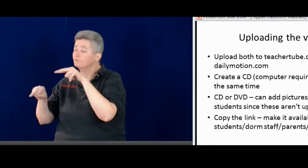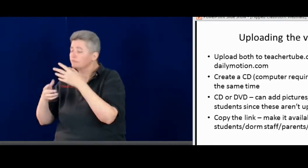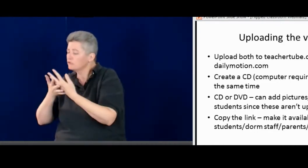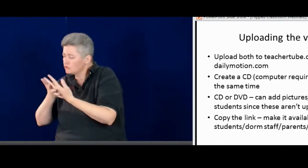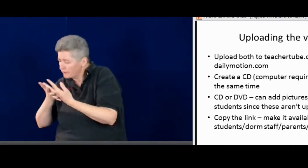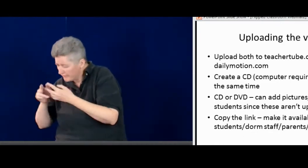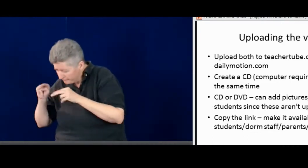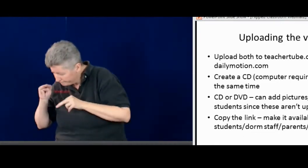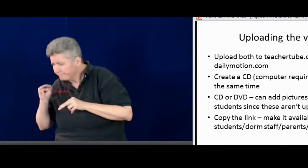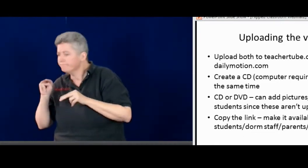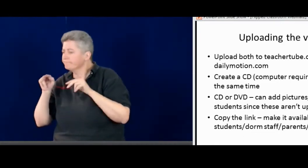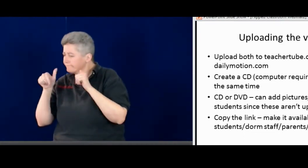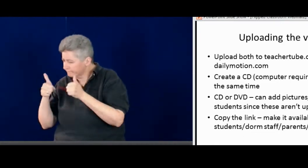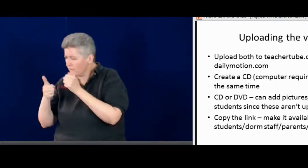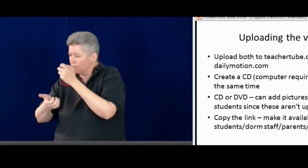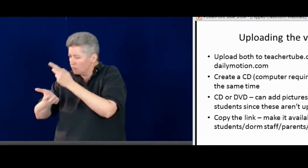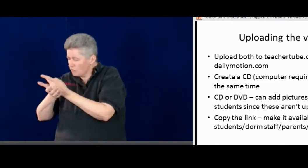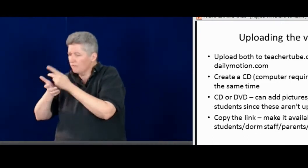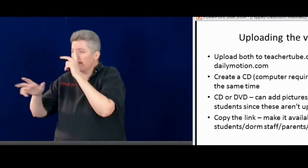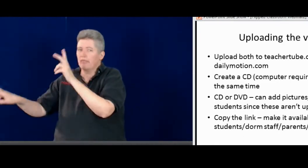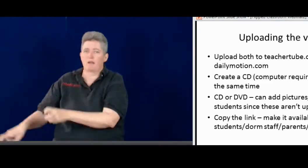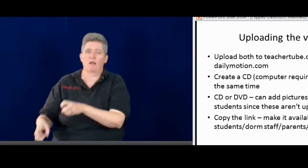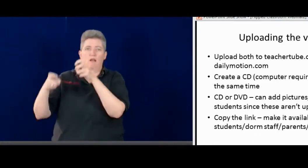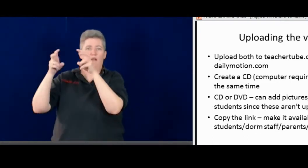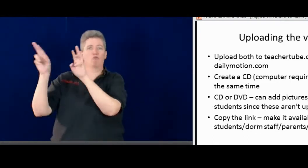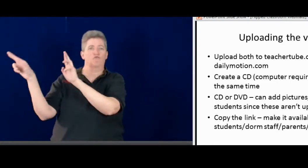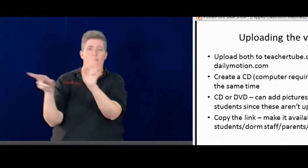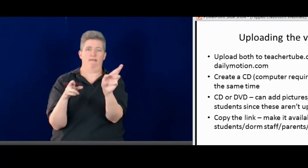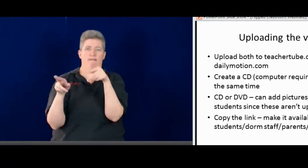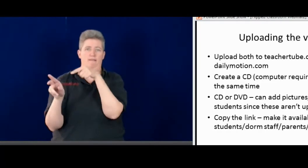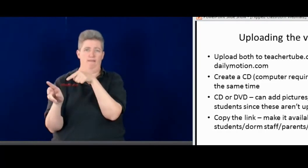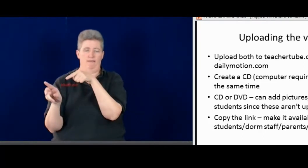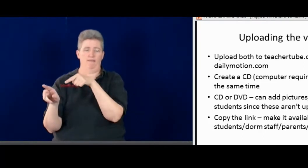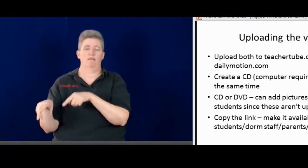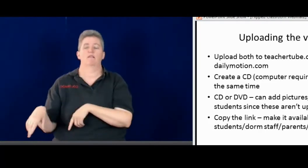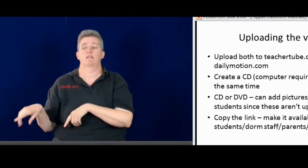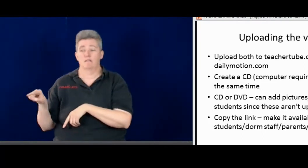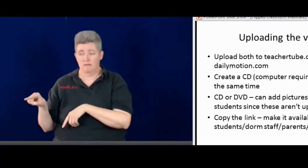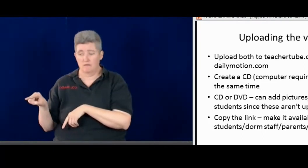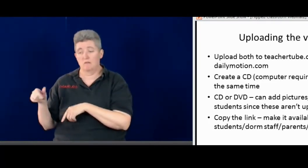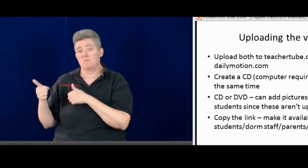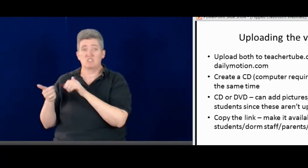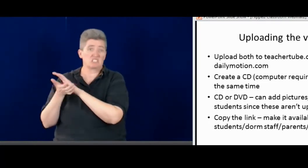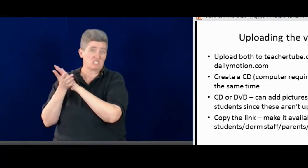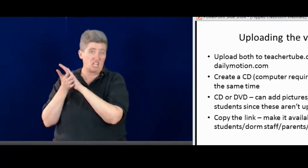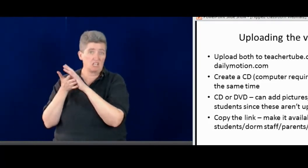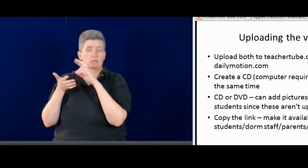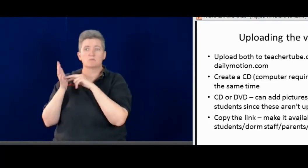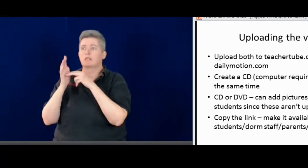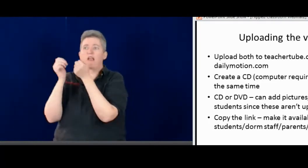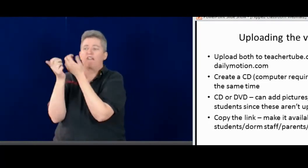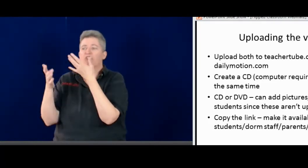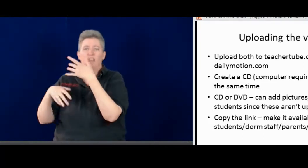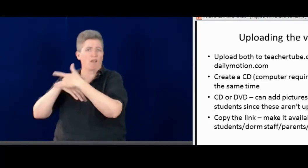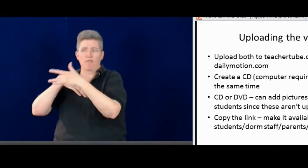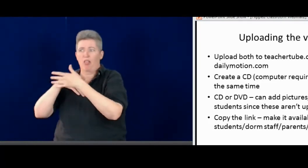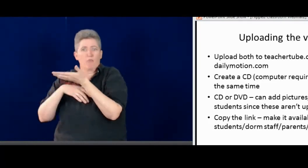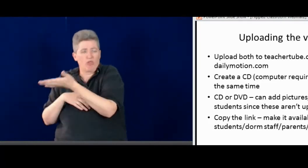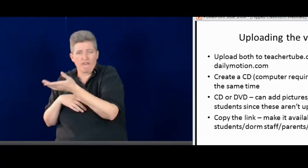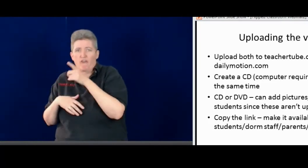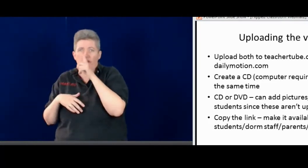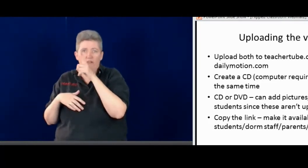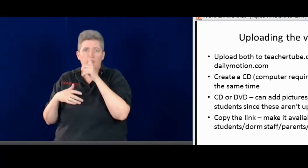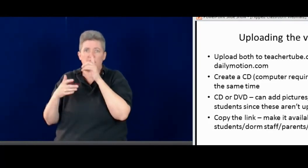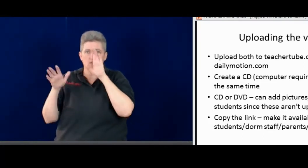or two days. Somebody has to screen it. They have filters set in place. They check that out. And then they will upload it. And that's nice.